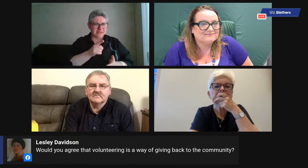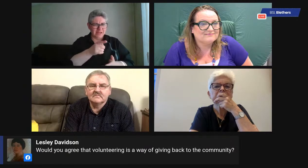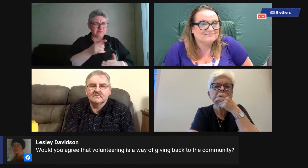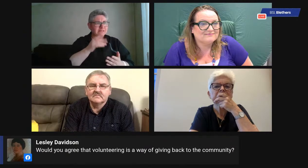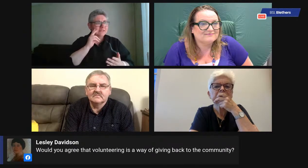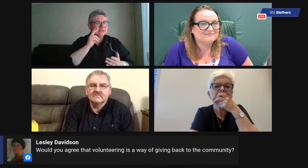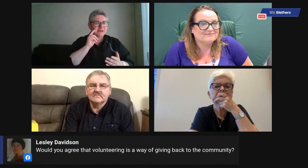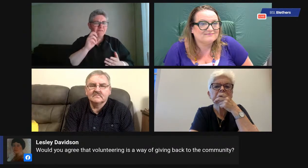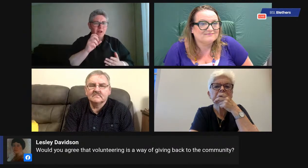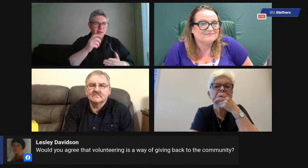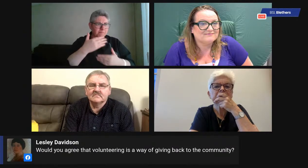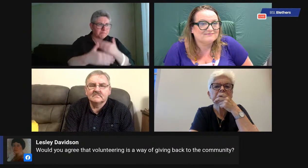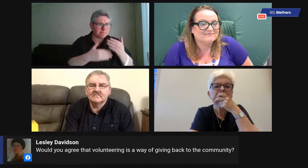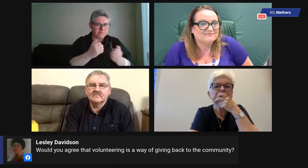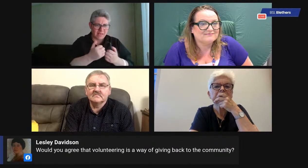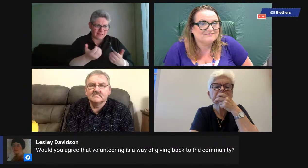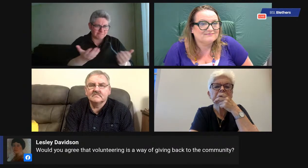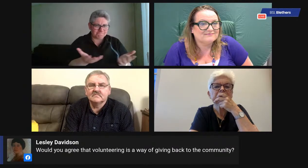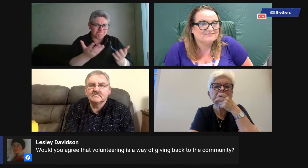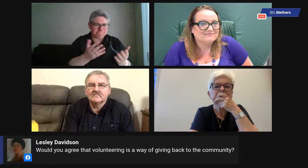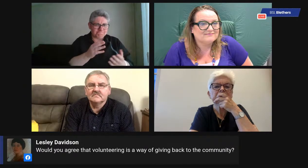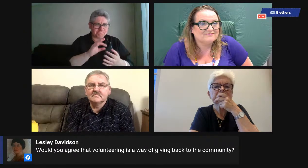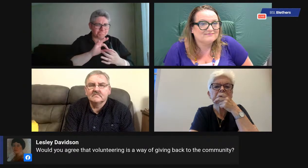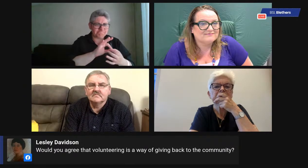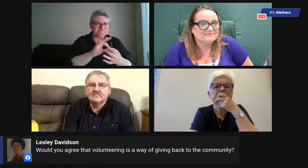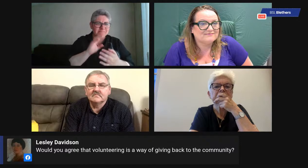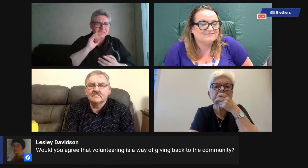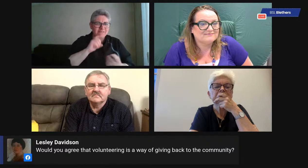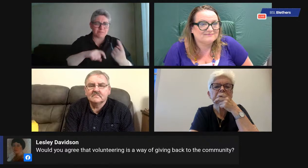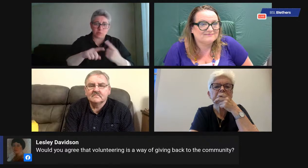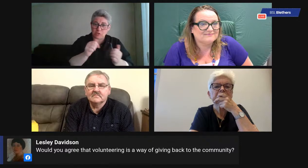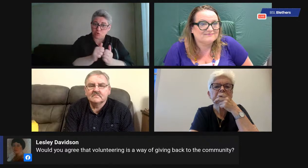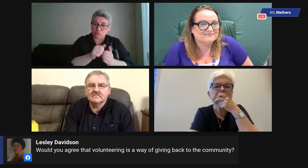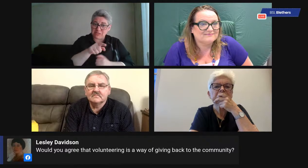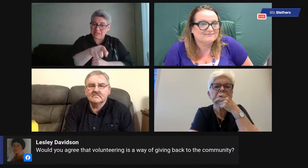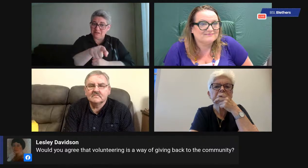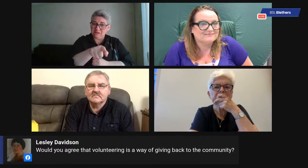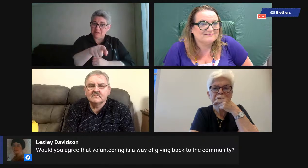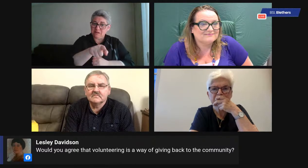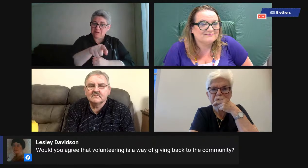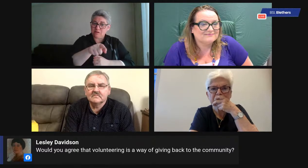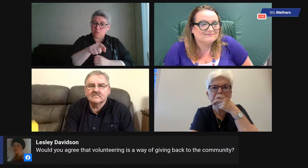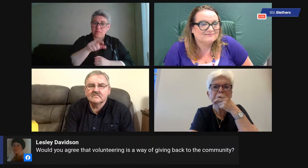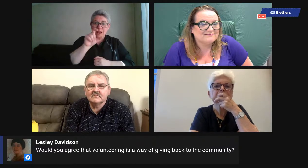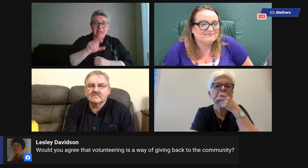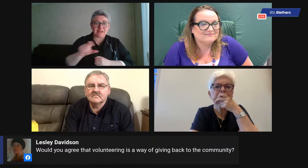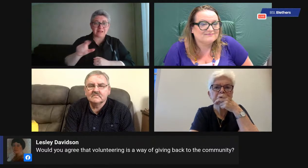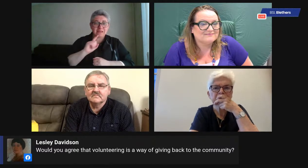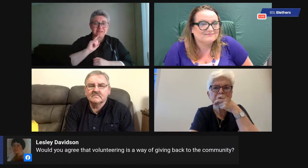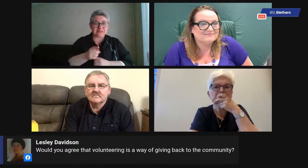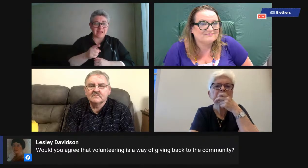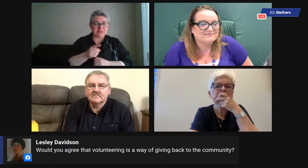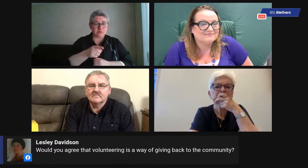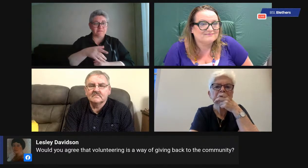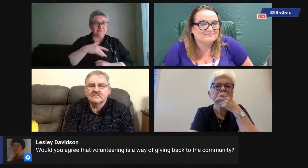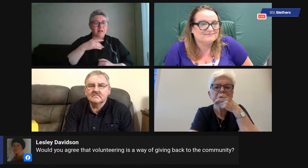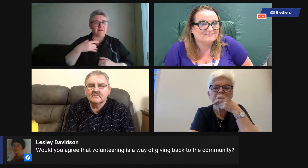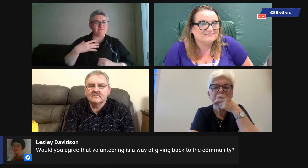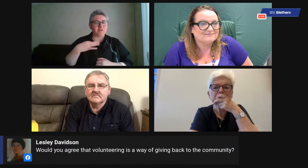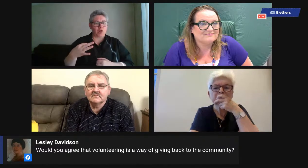Jerry, you mentioned this earlier. You said, you know, deaf clubs, we really need to encourage more people to get engaged with the deaf club. And